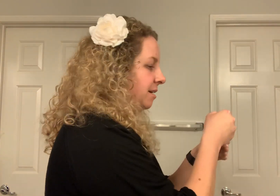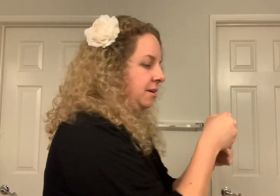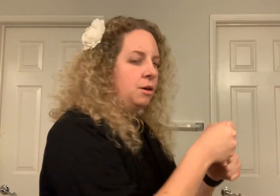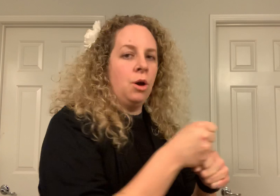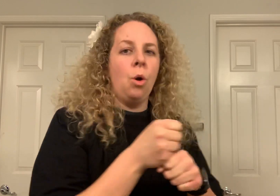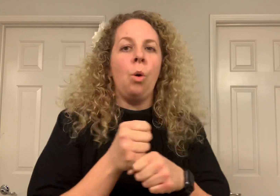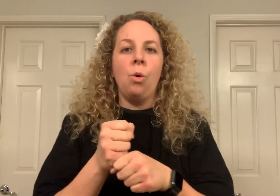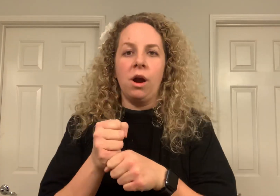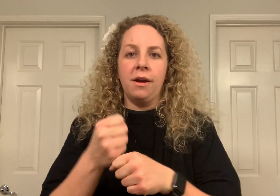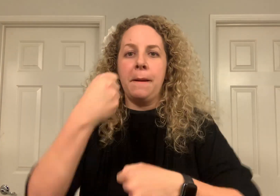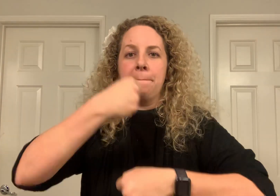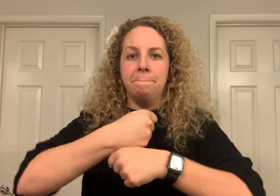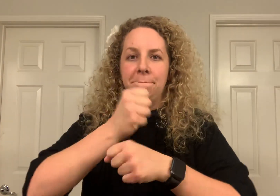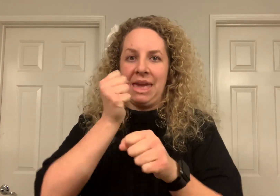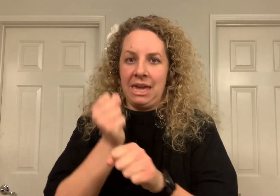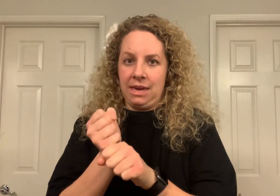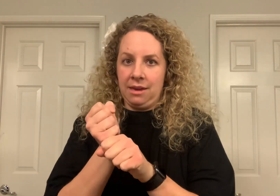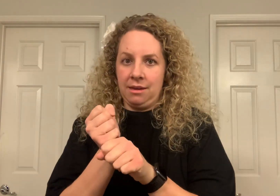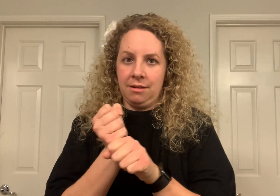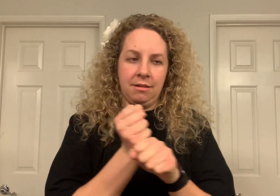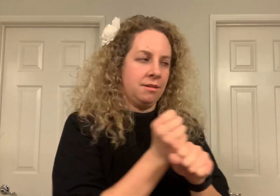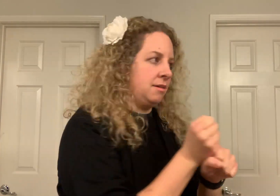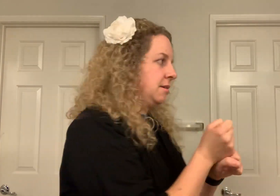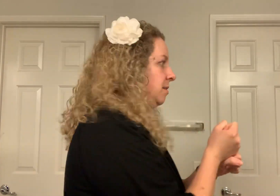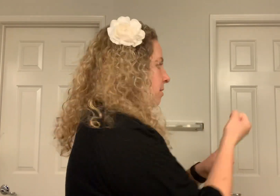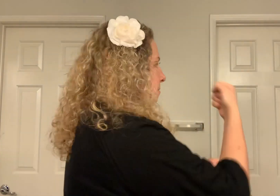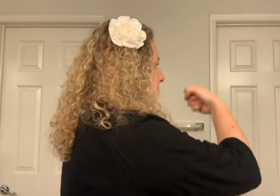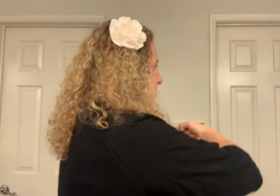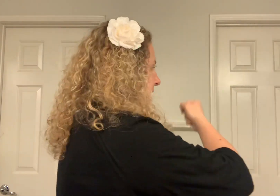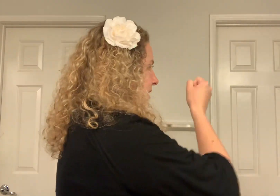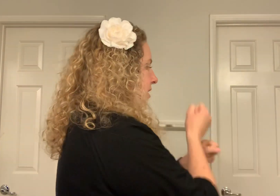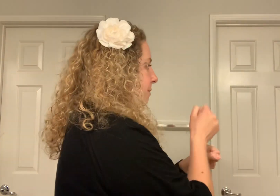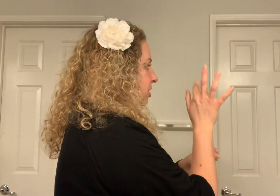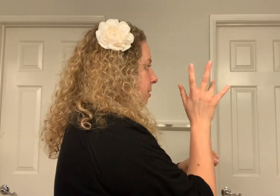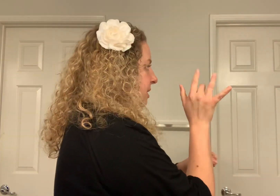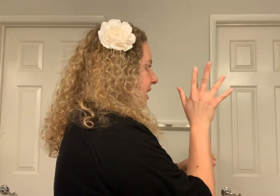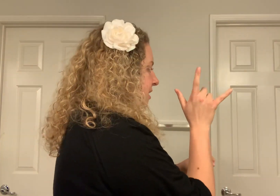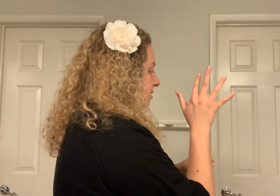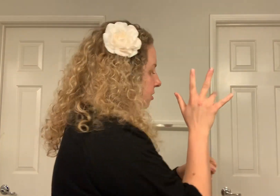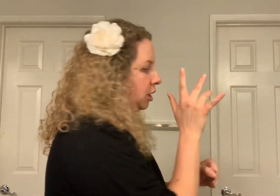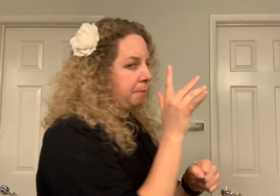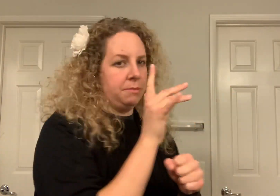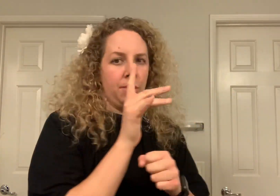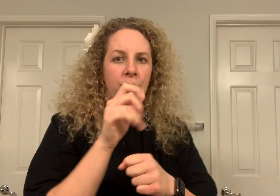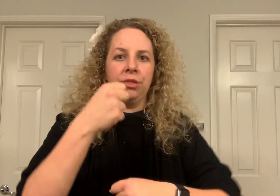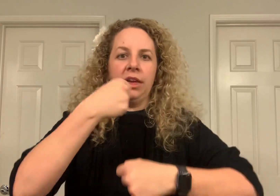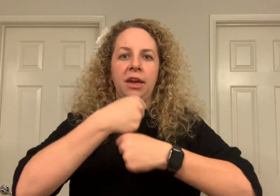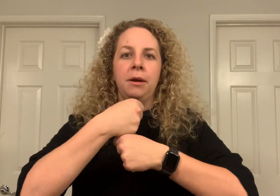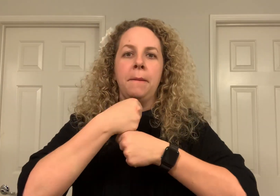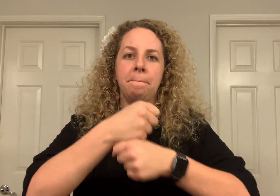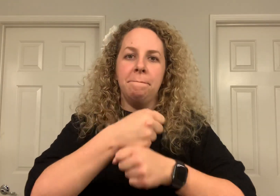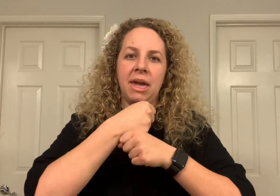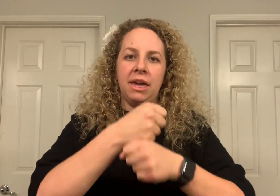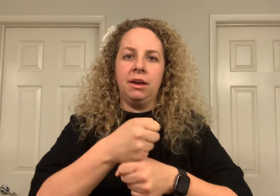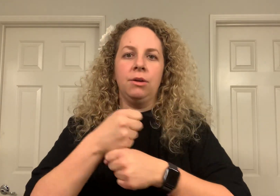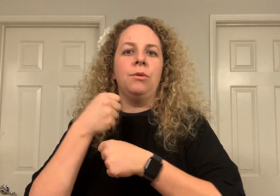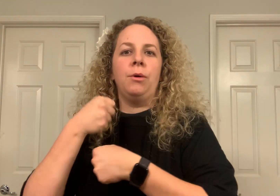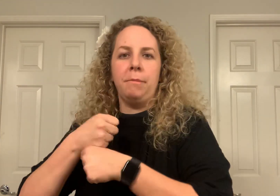or make, make. And my dominant hand is on top in both. Okay. Make or